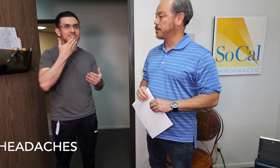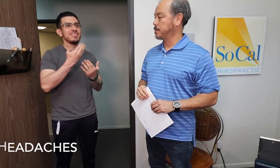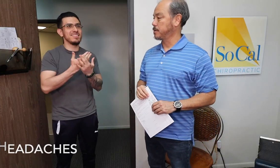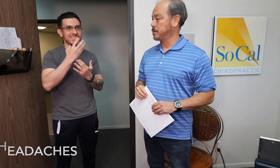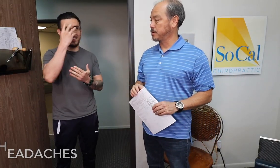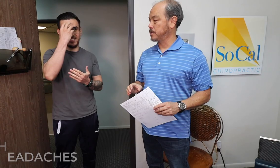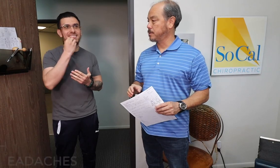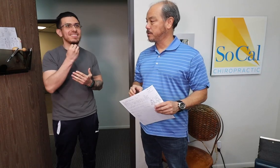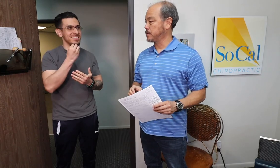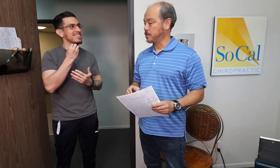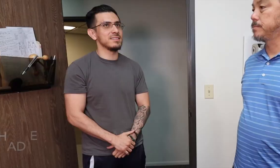Is better.